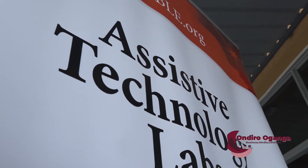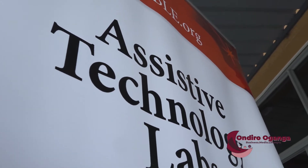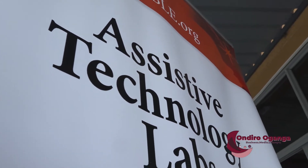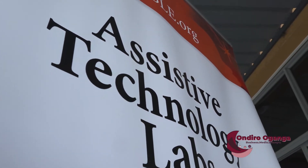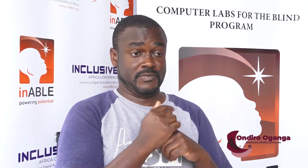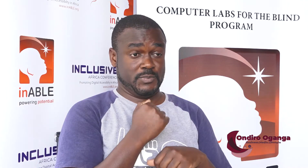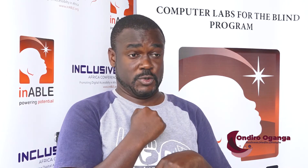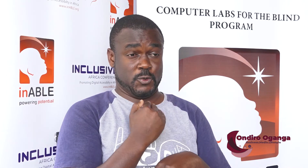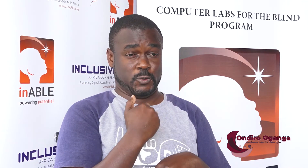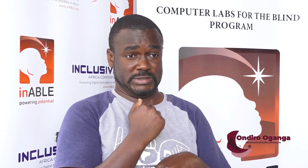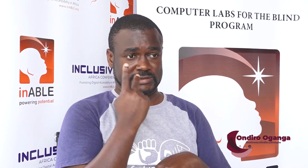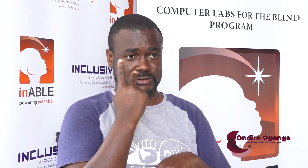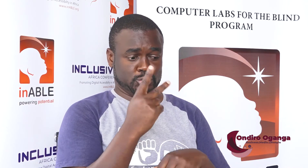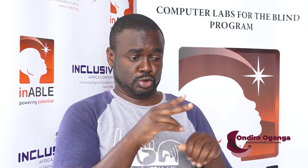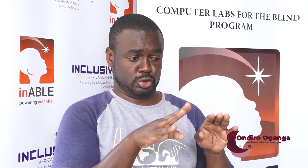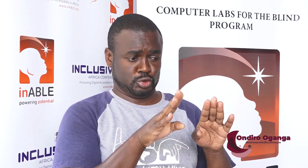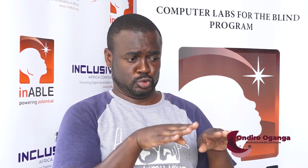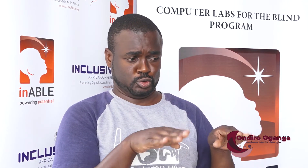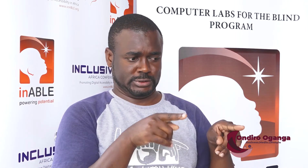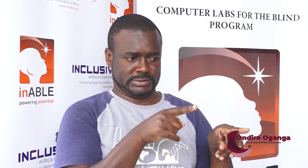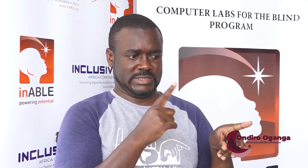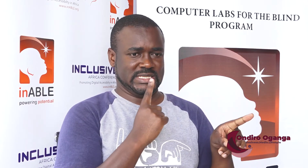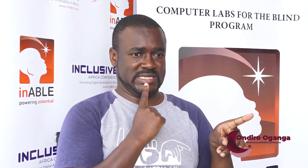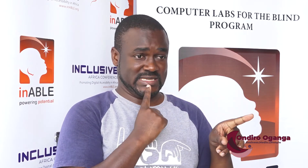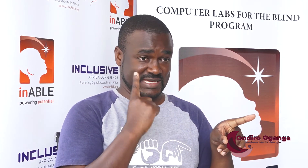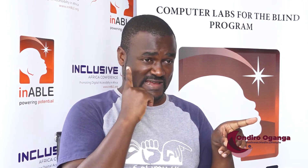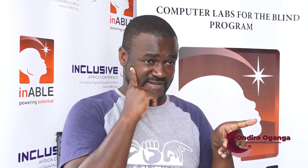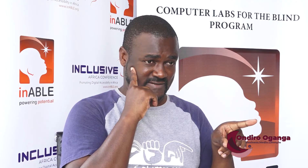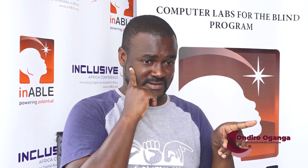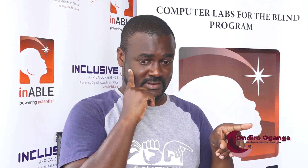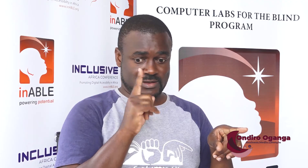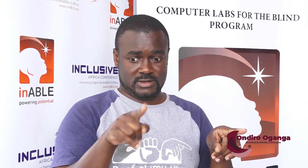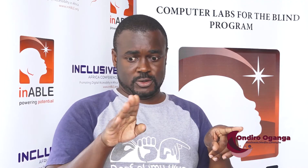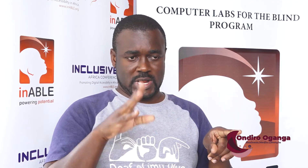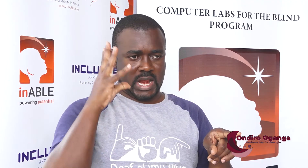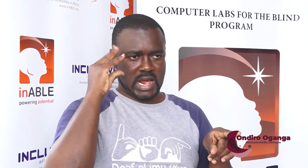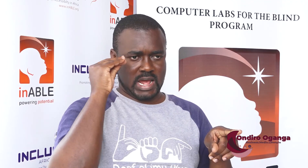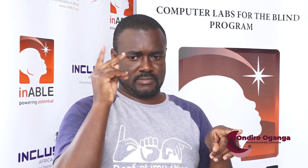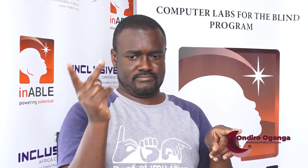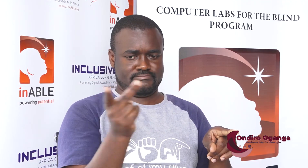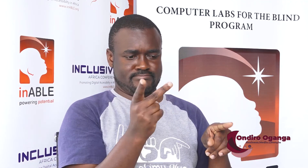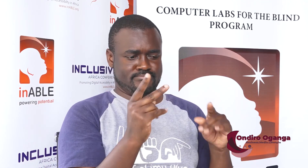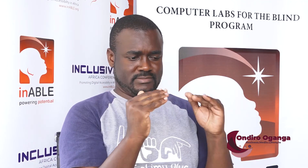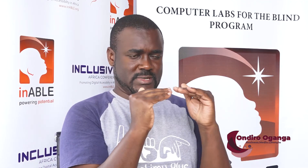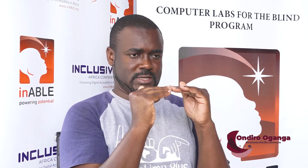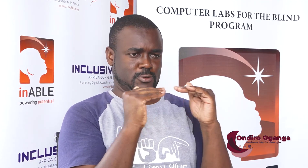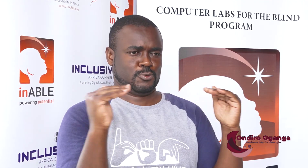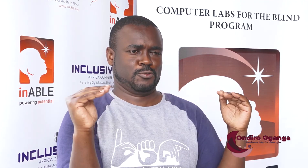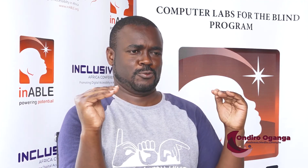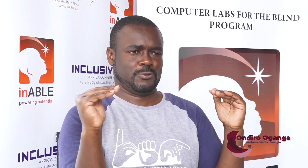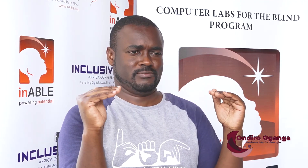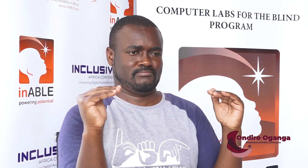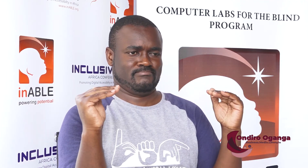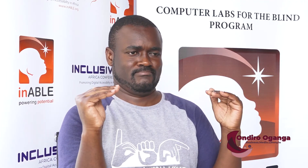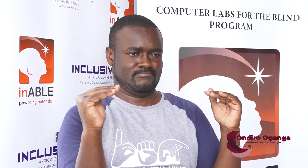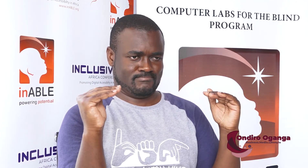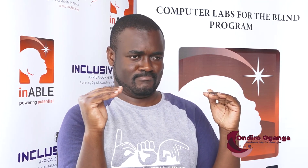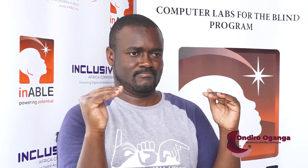My vision of the future is to see equality between the deaf and the hearing